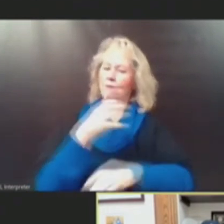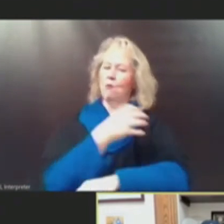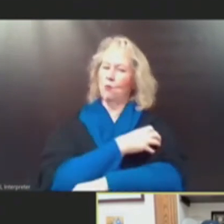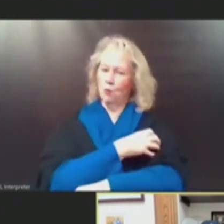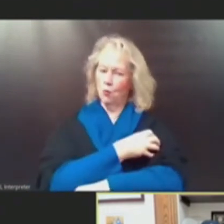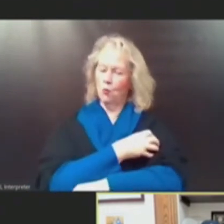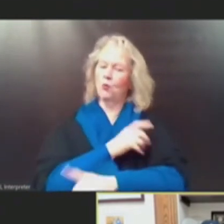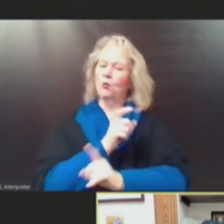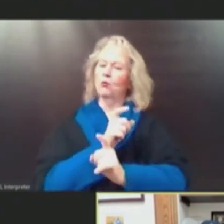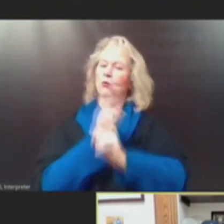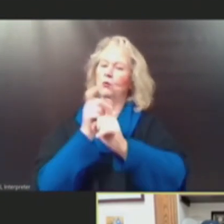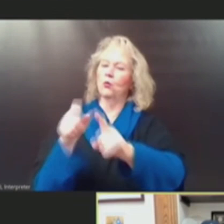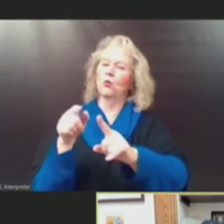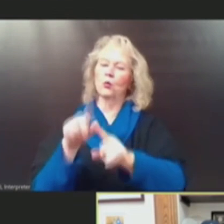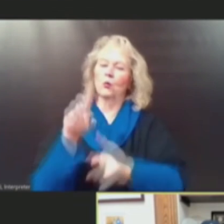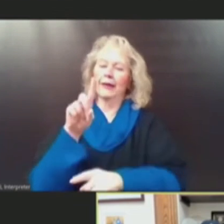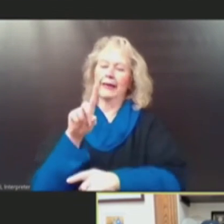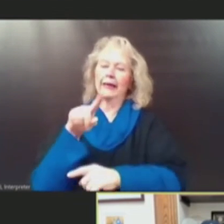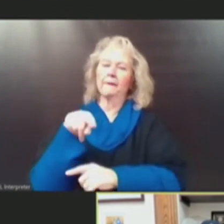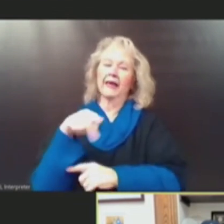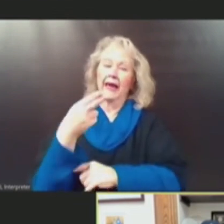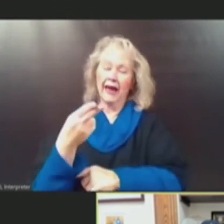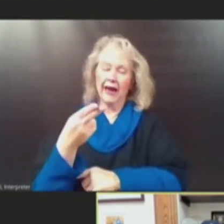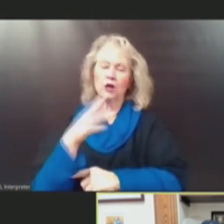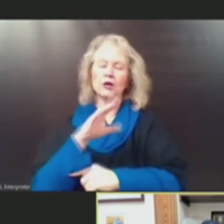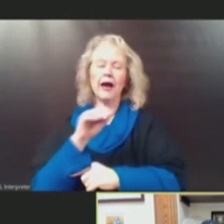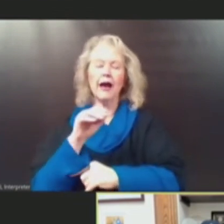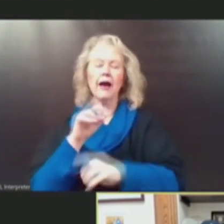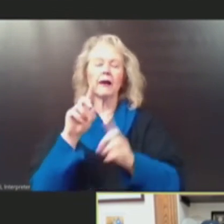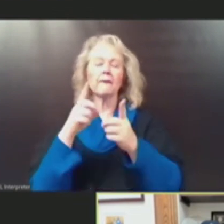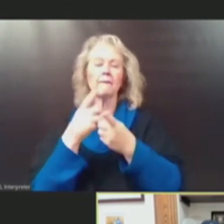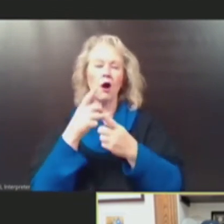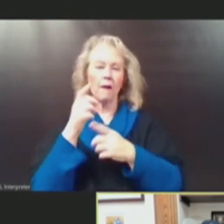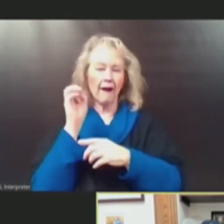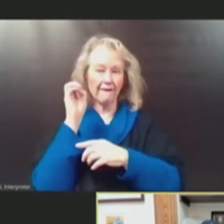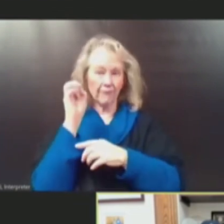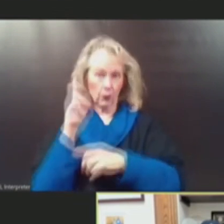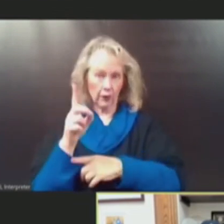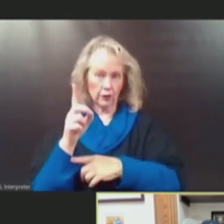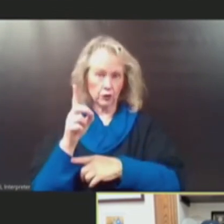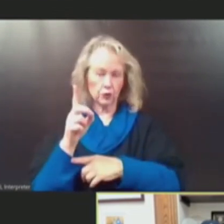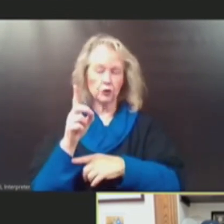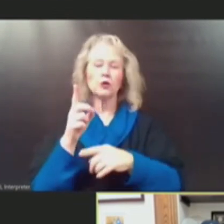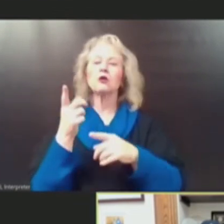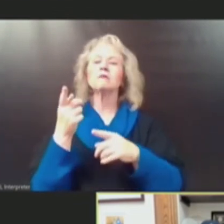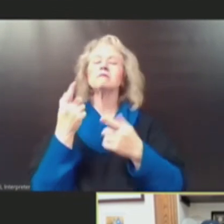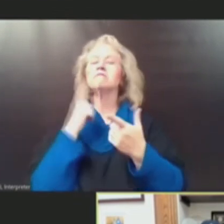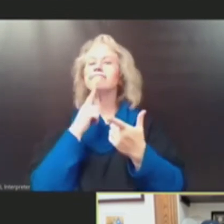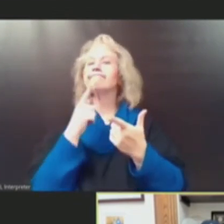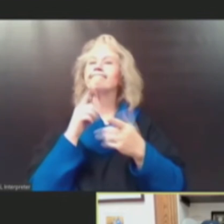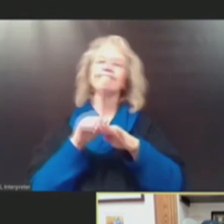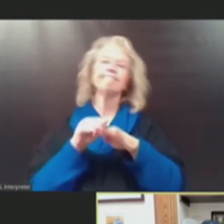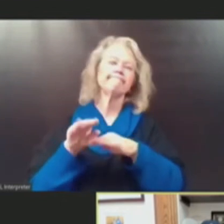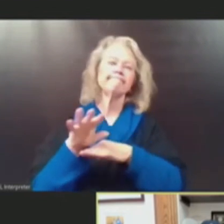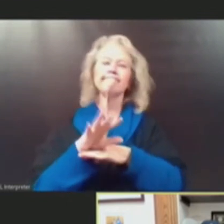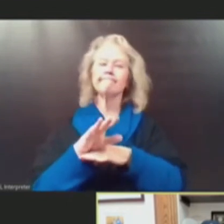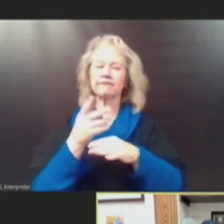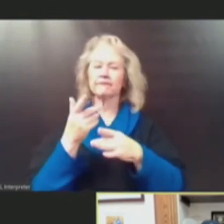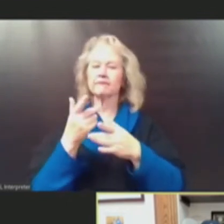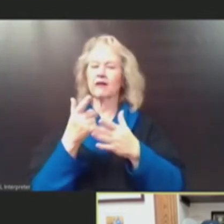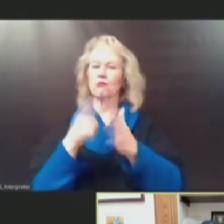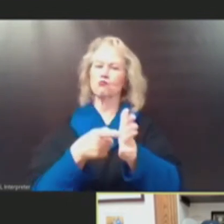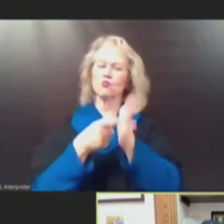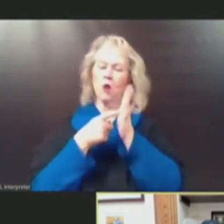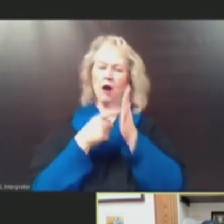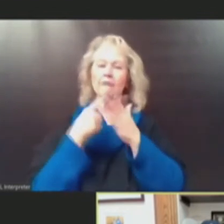and the State Department of Education to provide what's the overall order when it comes to masks